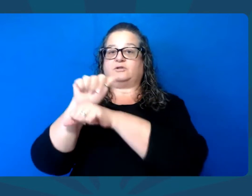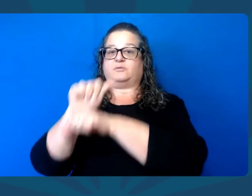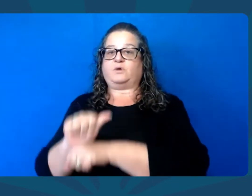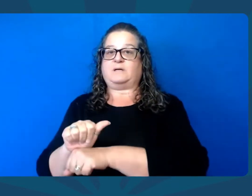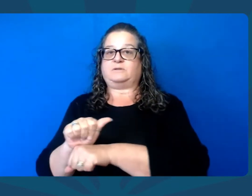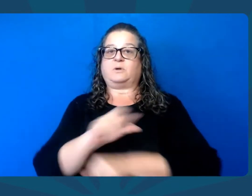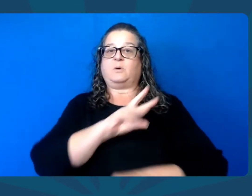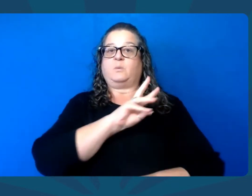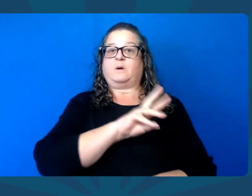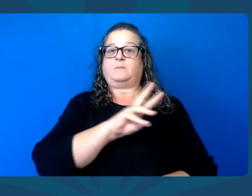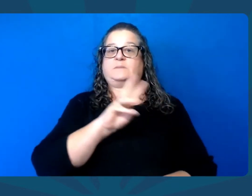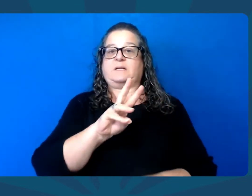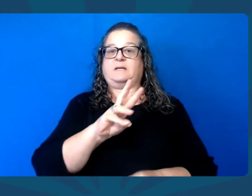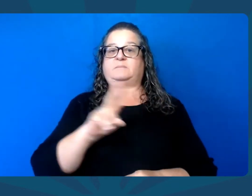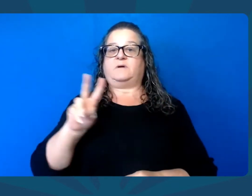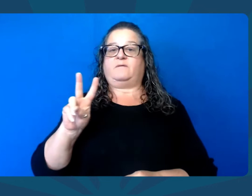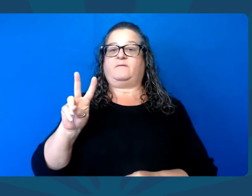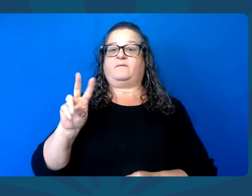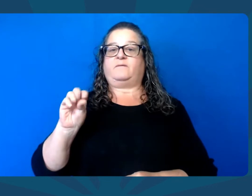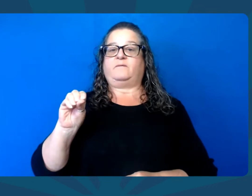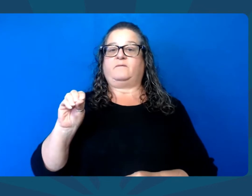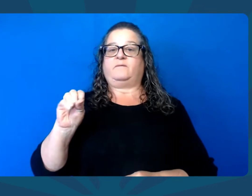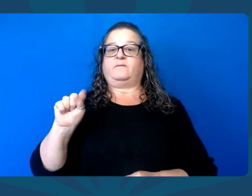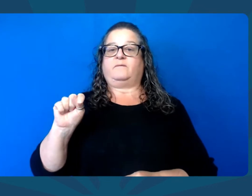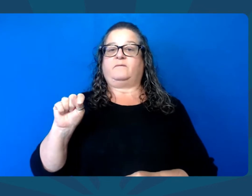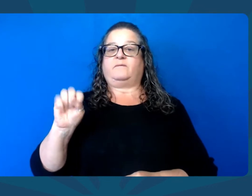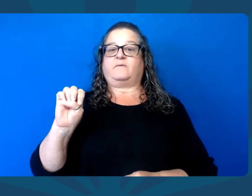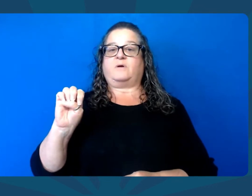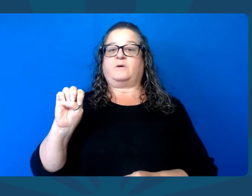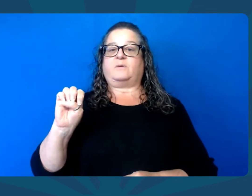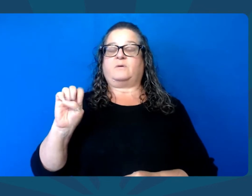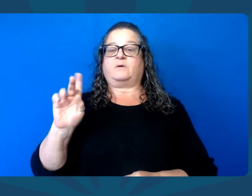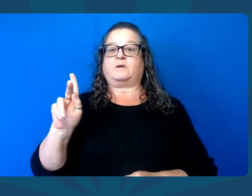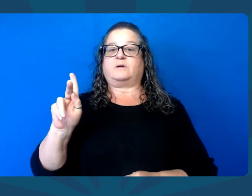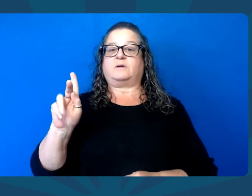Party Republican, Campaign Funding Traditional,